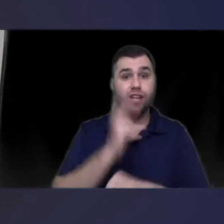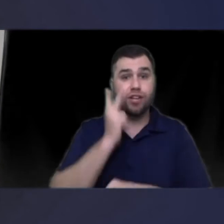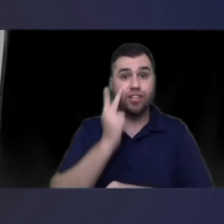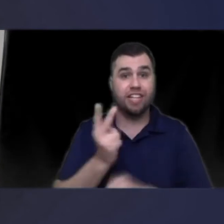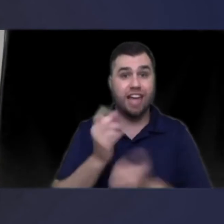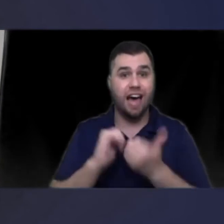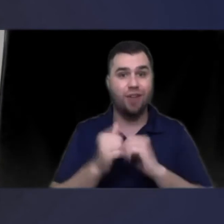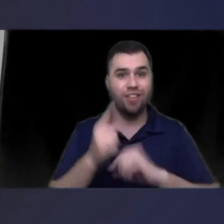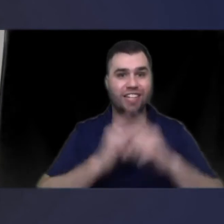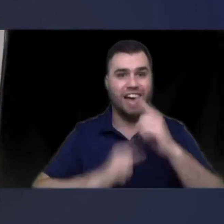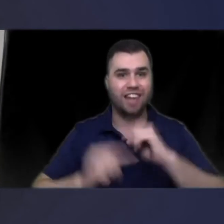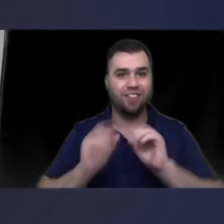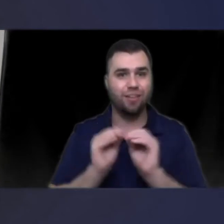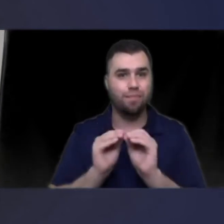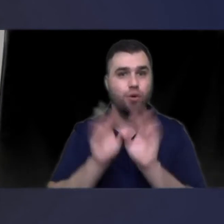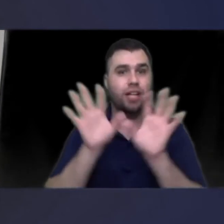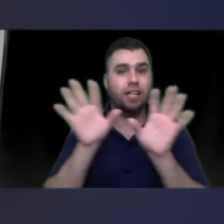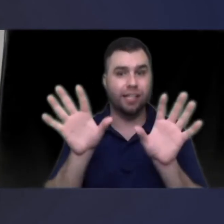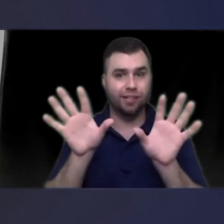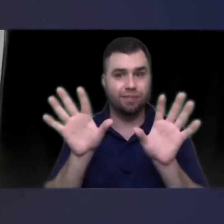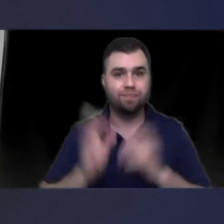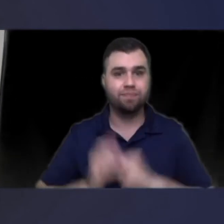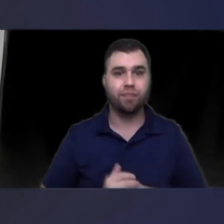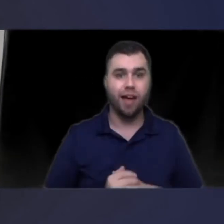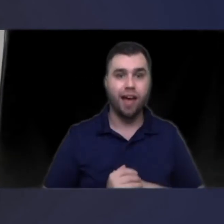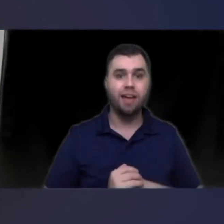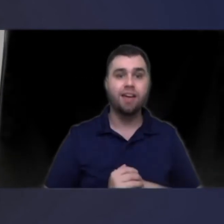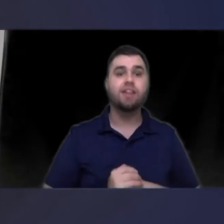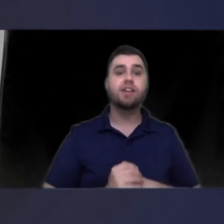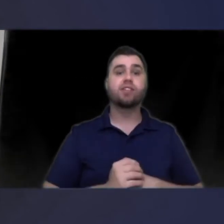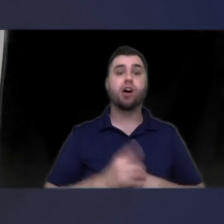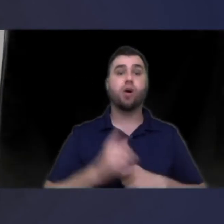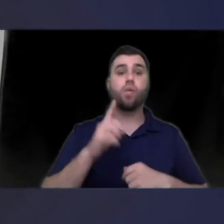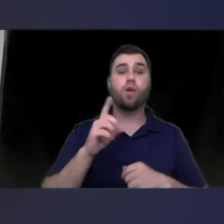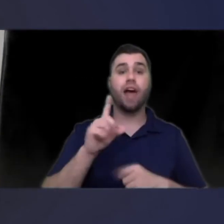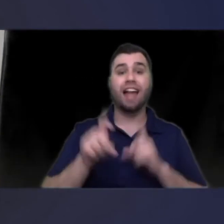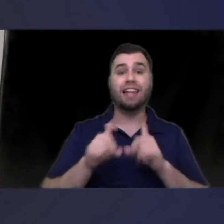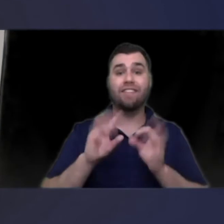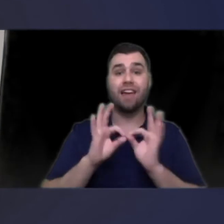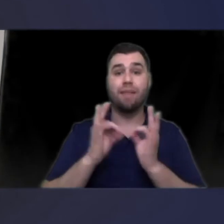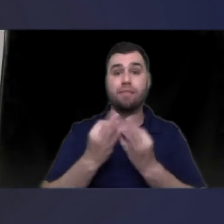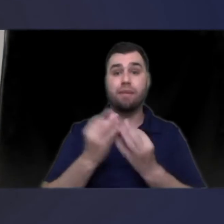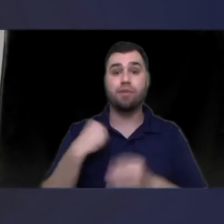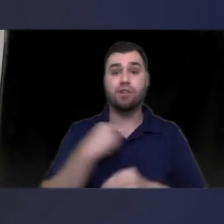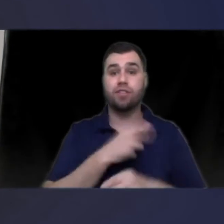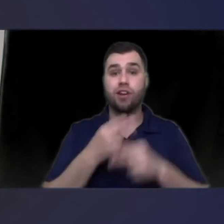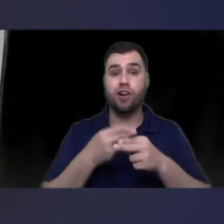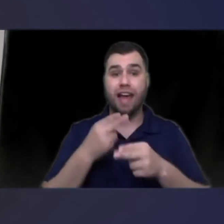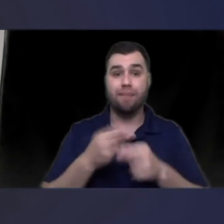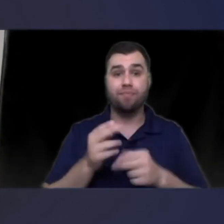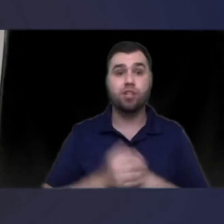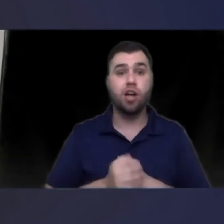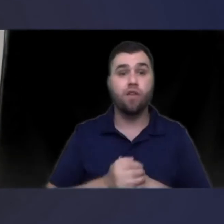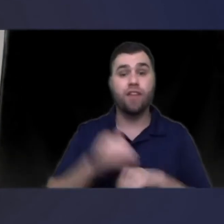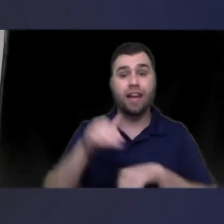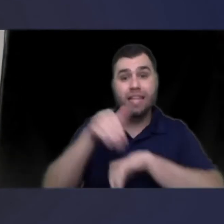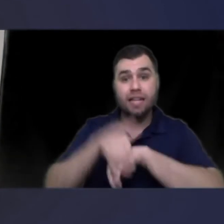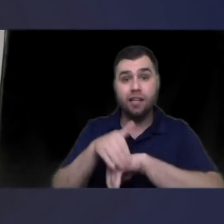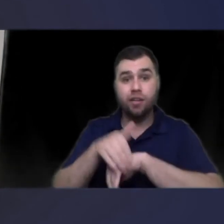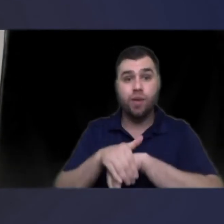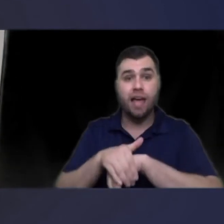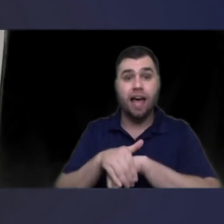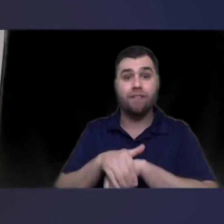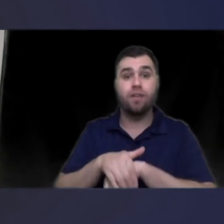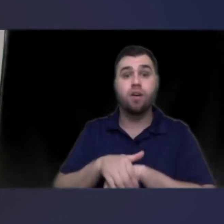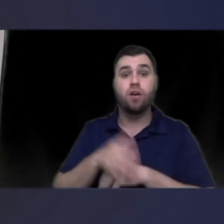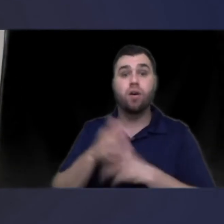so that you can see how the signs look more clear okay so we're asking family members their name so in English